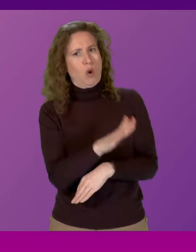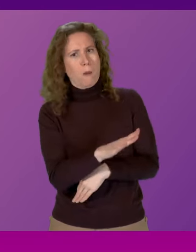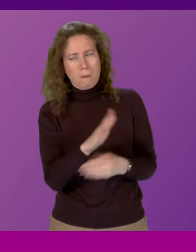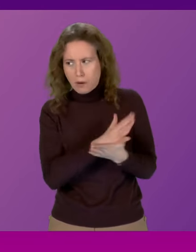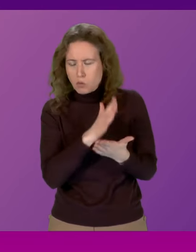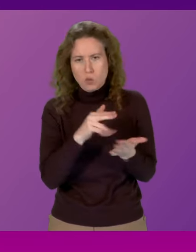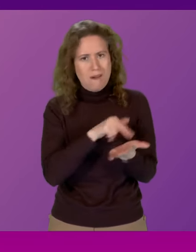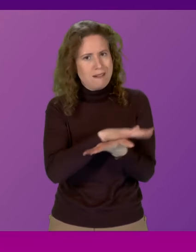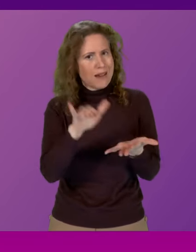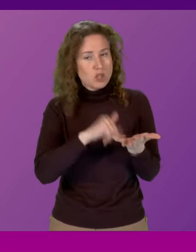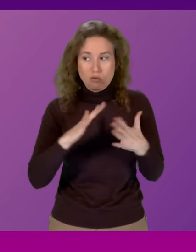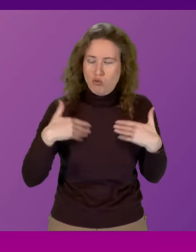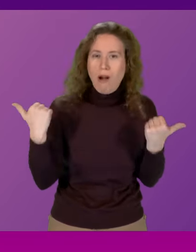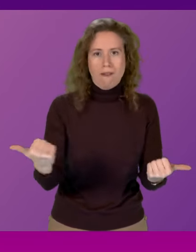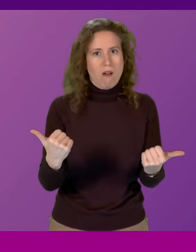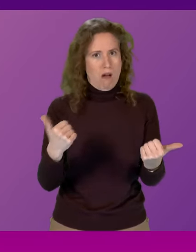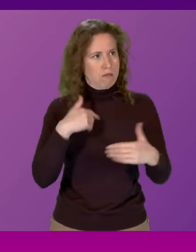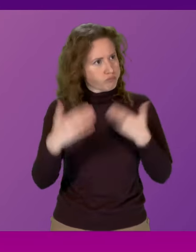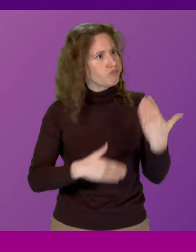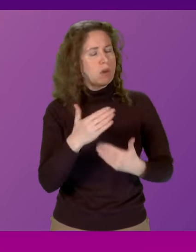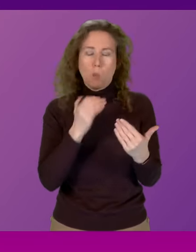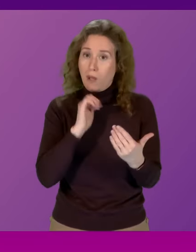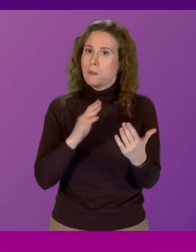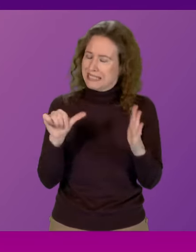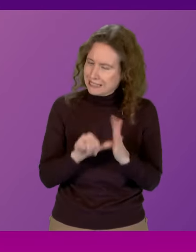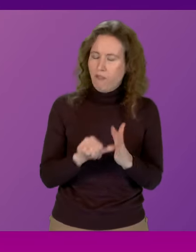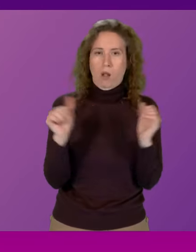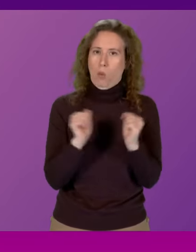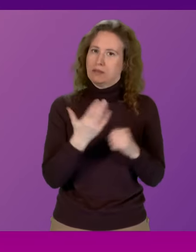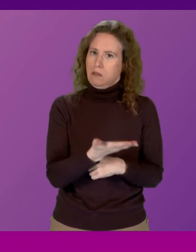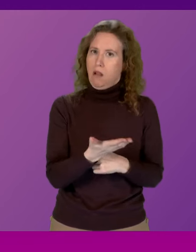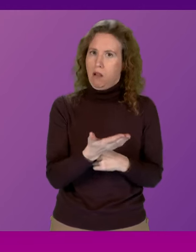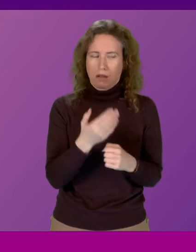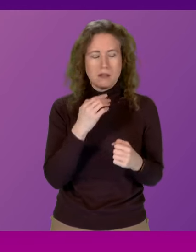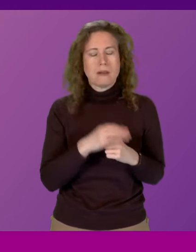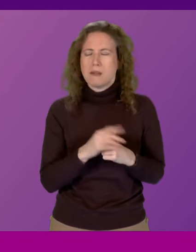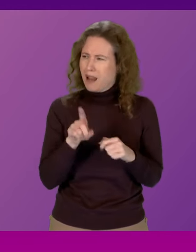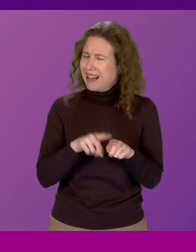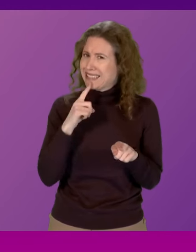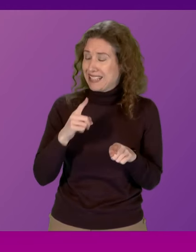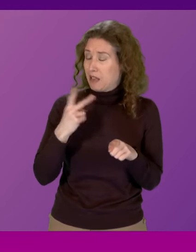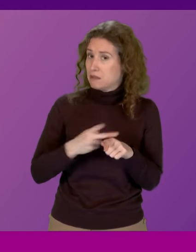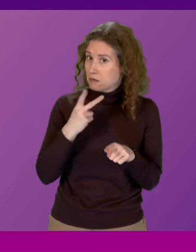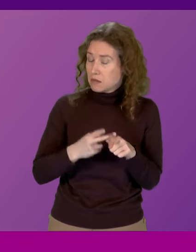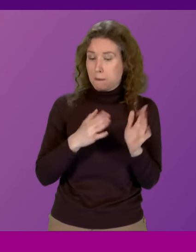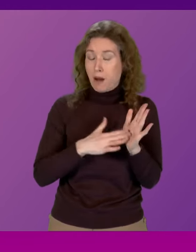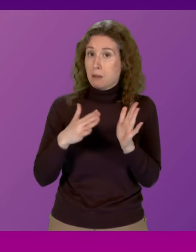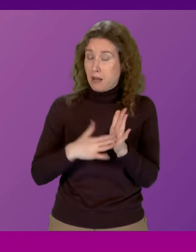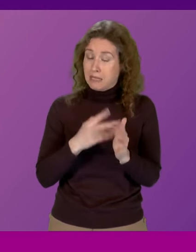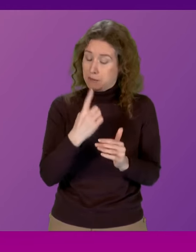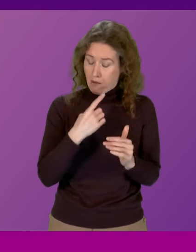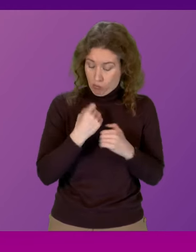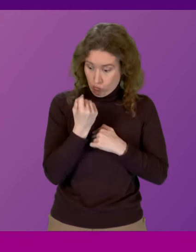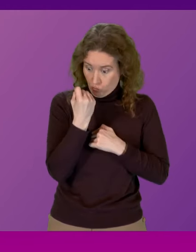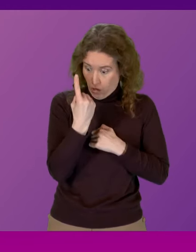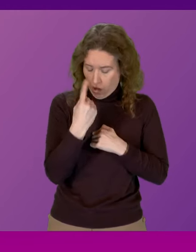that NHS recovers through the course of what will be one of the most difficult winters. And as I say, Presiding Officer, Michael Matheson, upon discovering